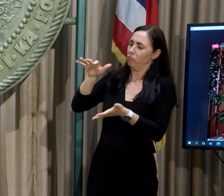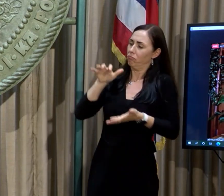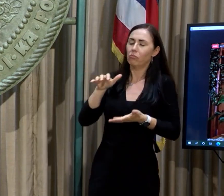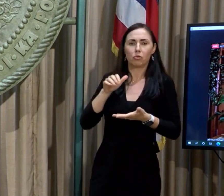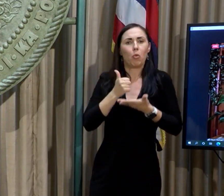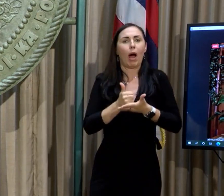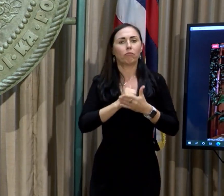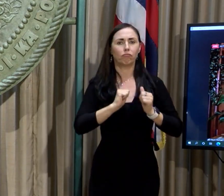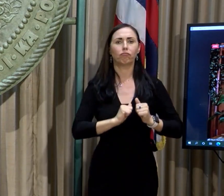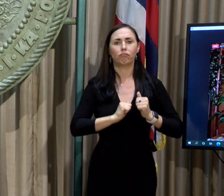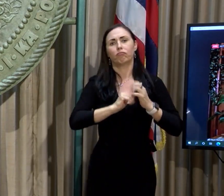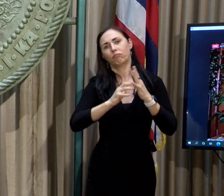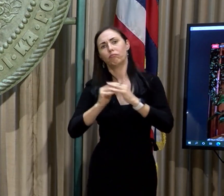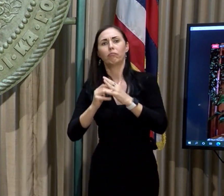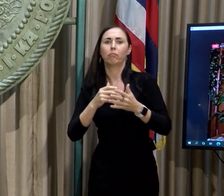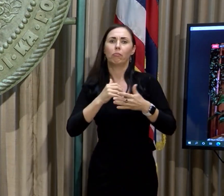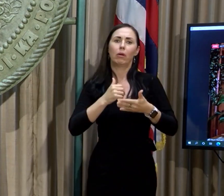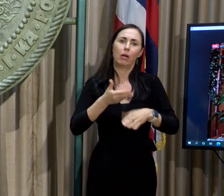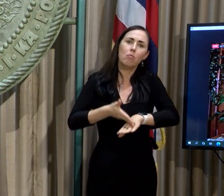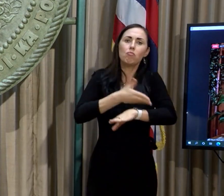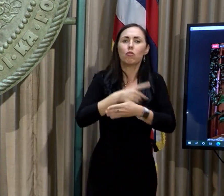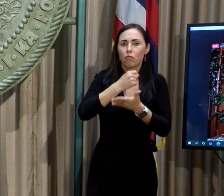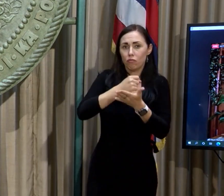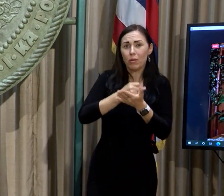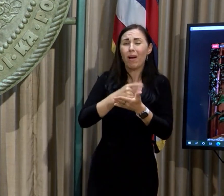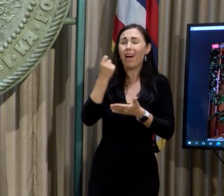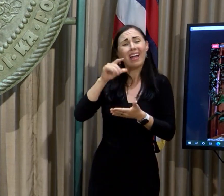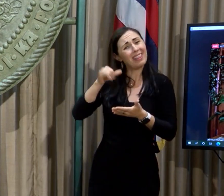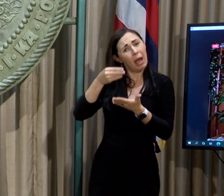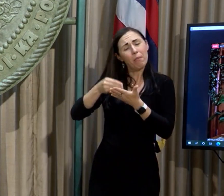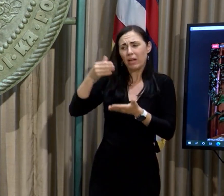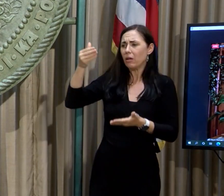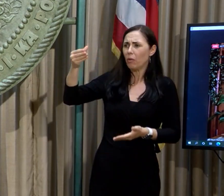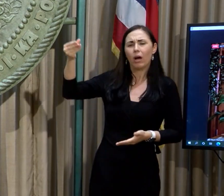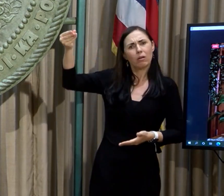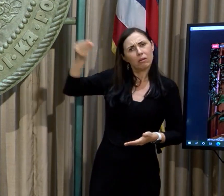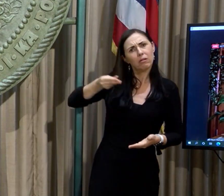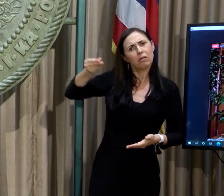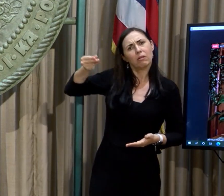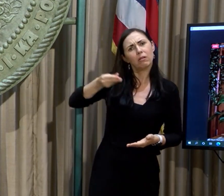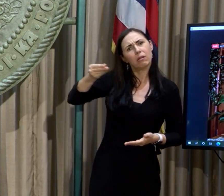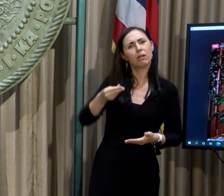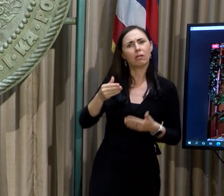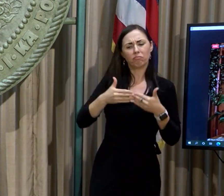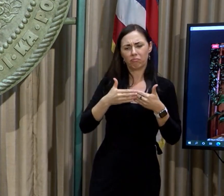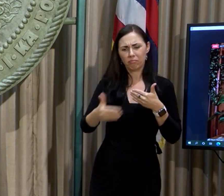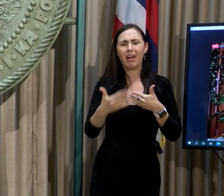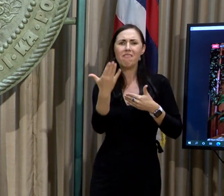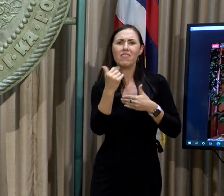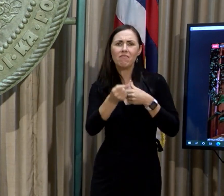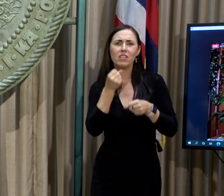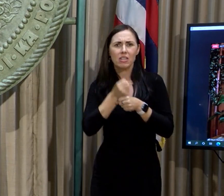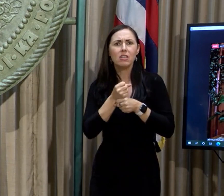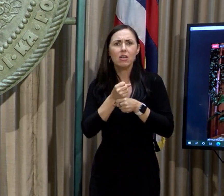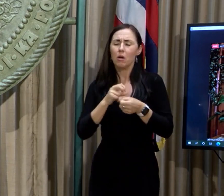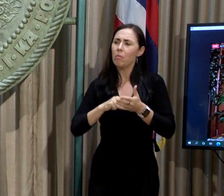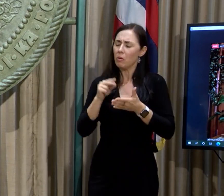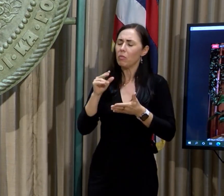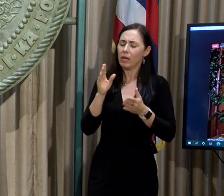for the next 15 years. We'll be able to do better planning and